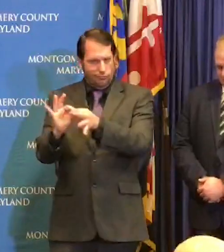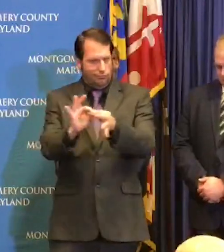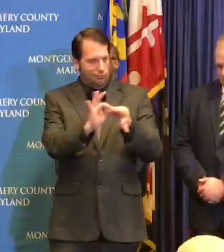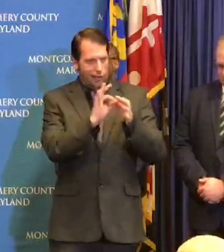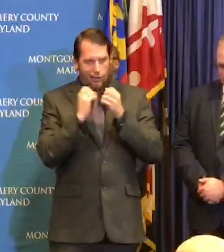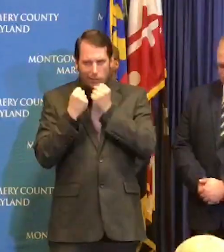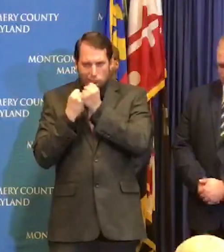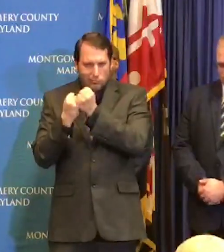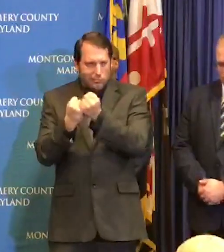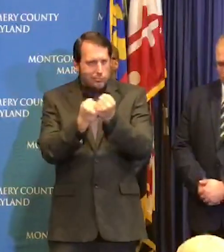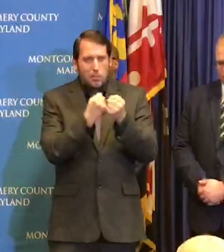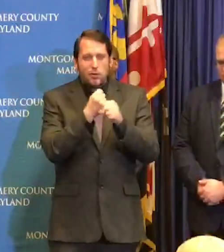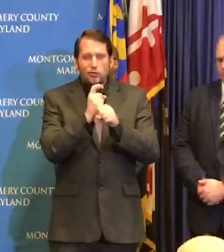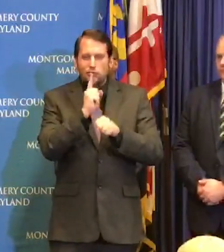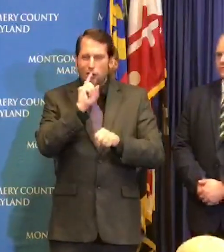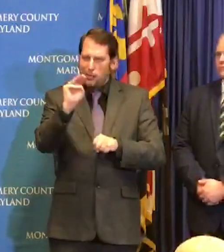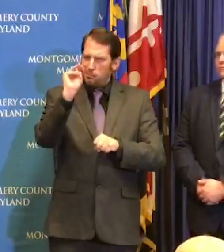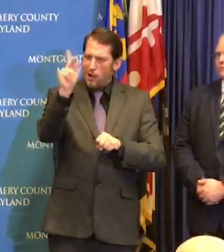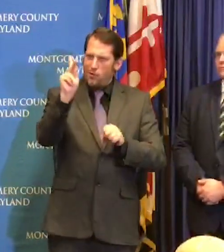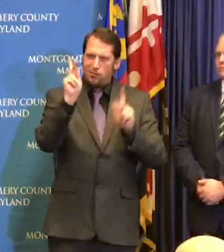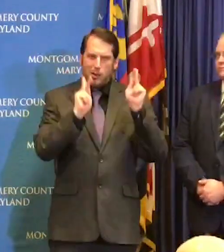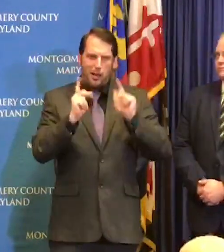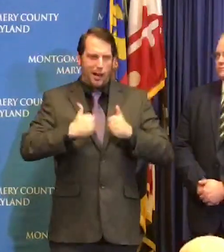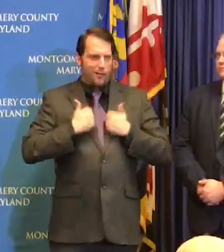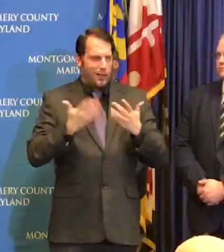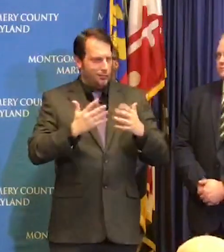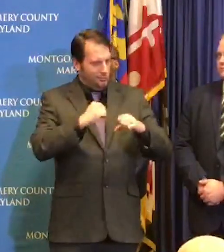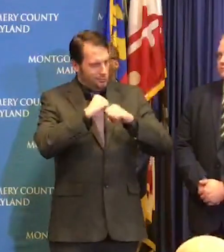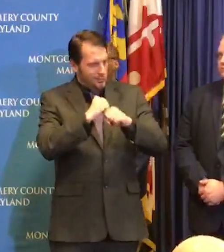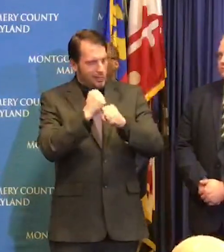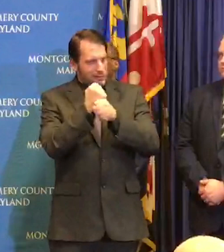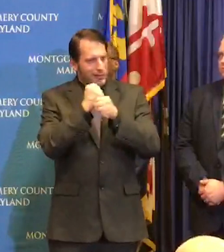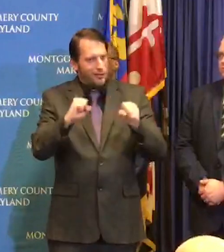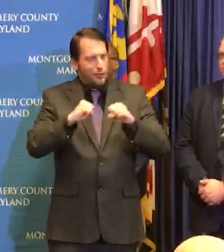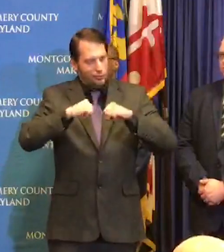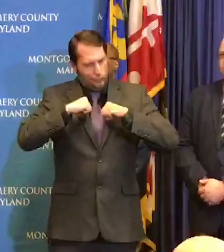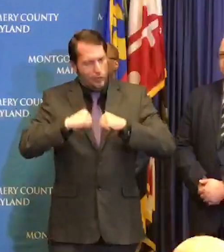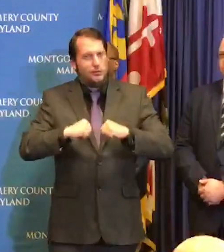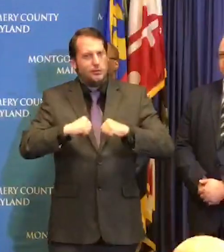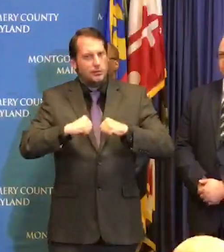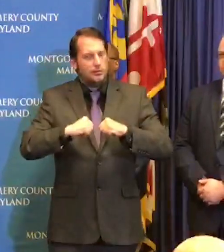and make sure that our residents are protected but we'll start taking questions now